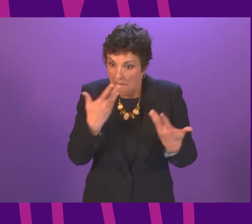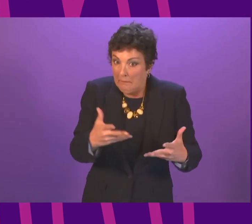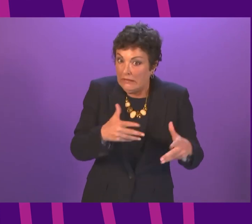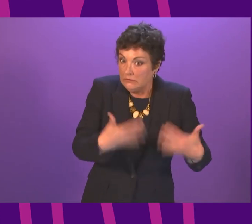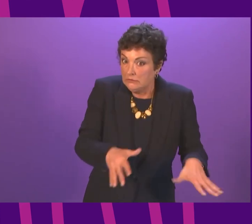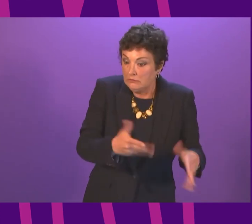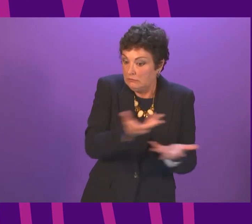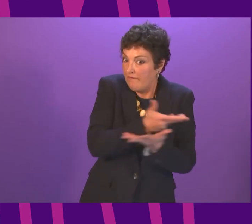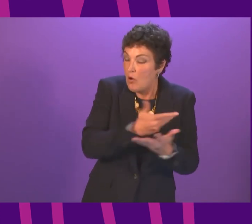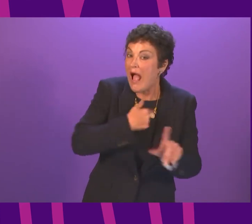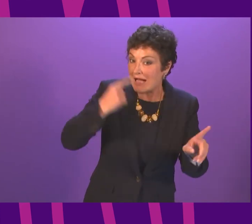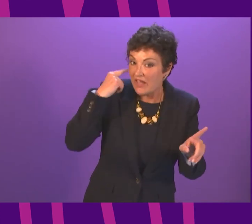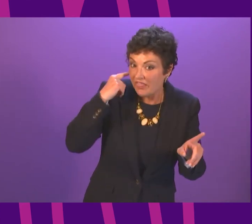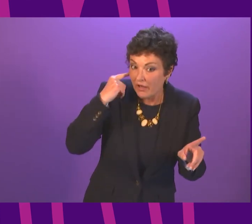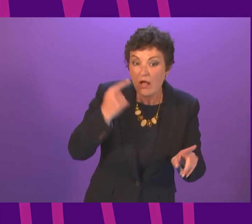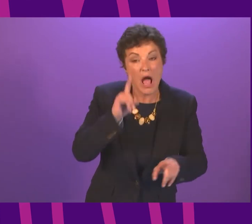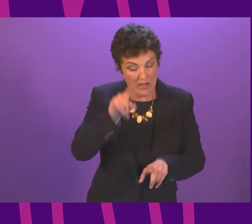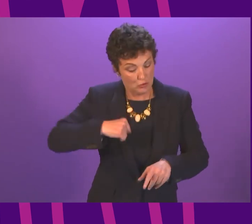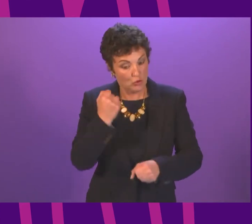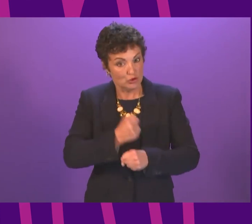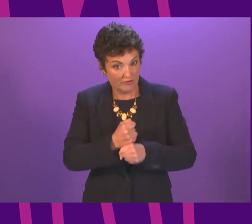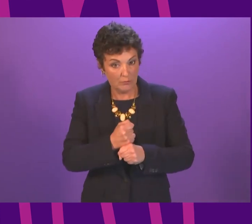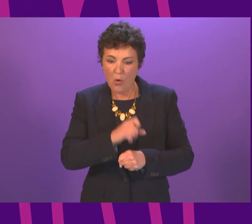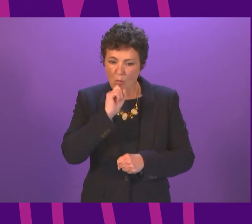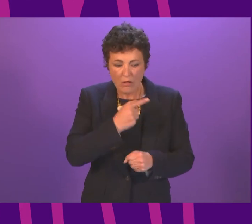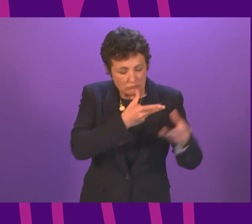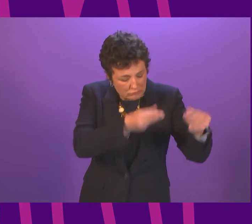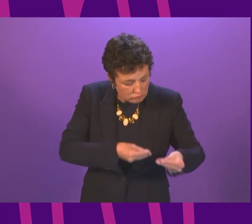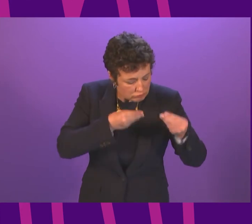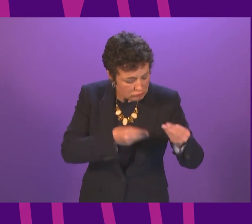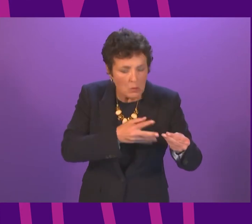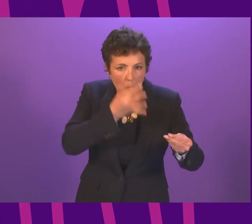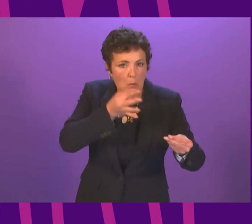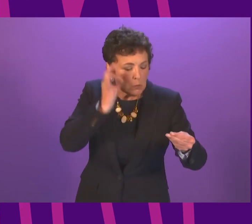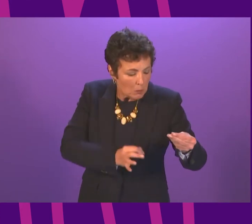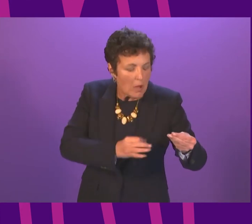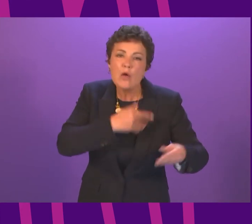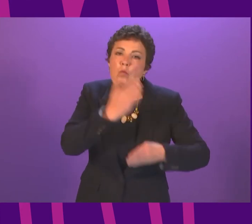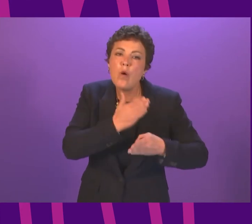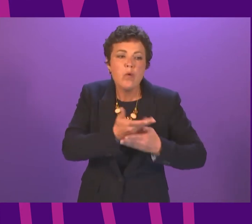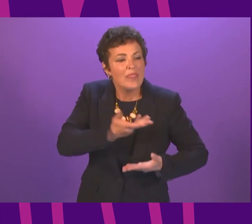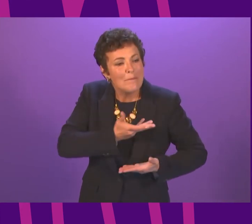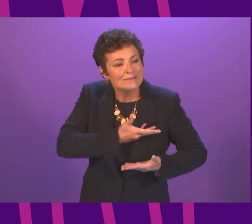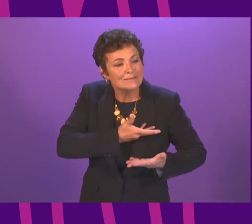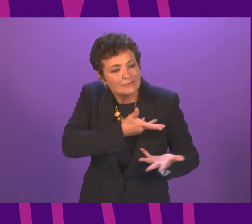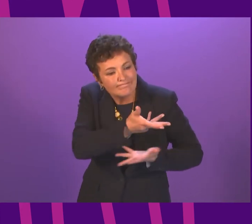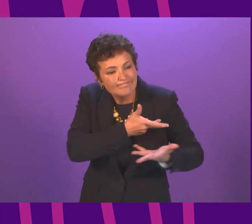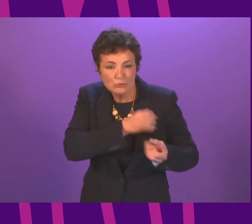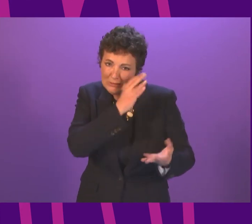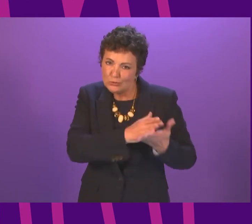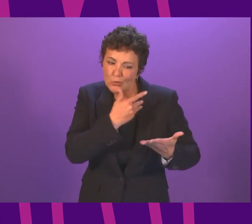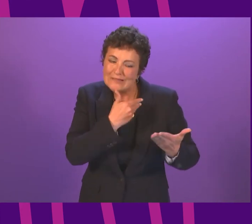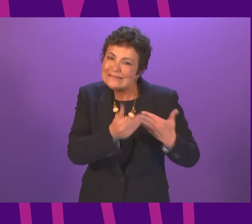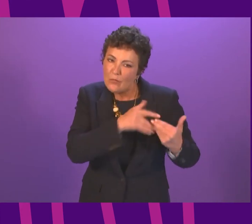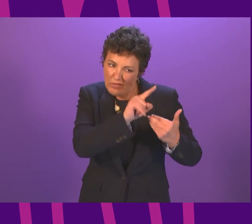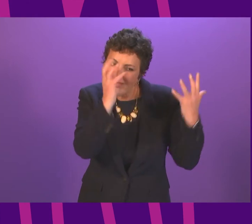raised on that call. And the Scottish Government will be taking them seriously and working with the business community to address them. that is how we